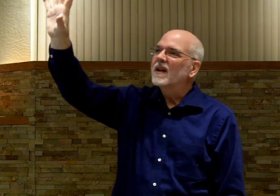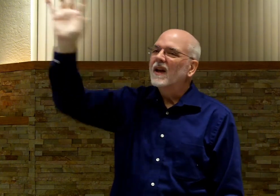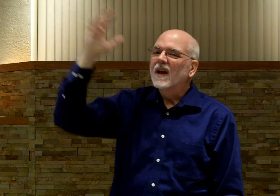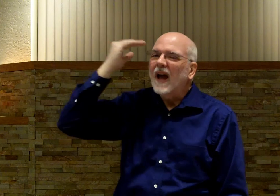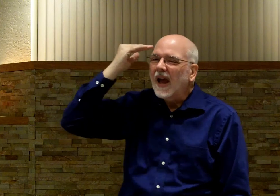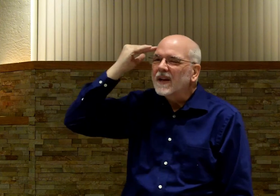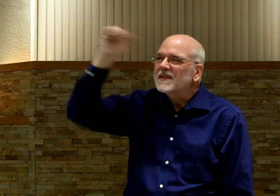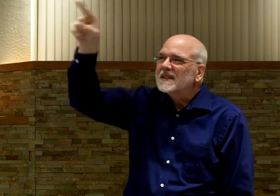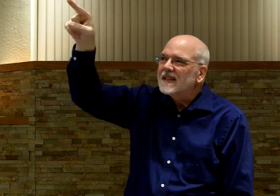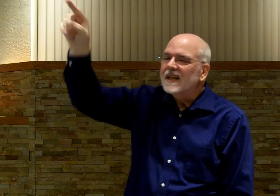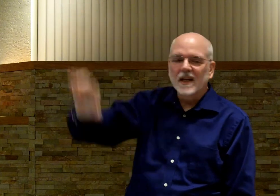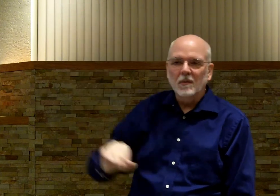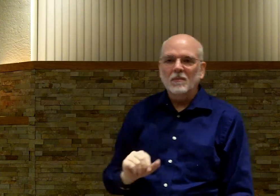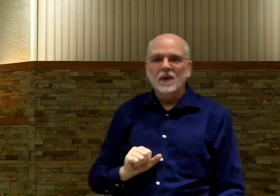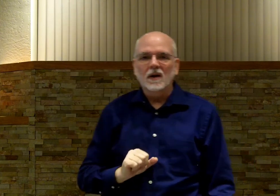kind of see him up there.